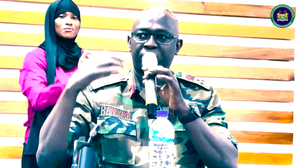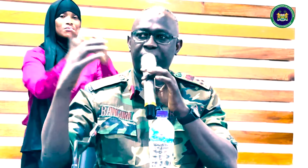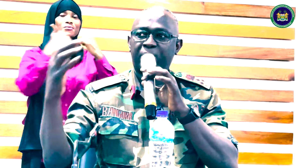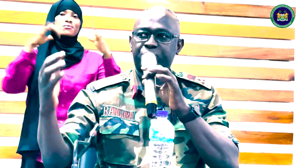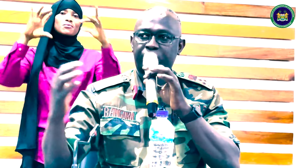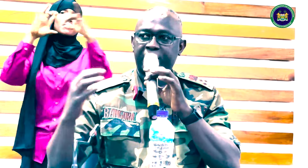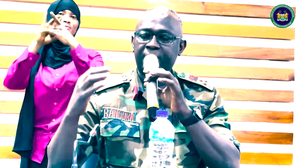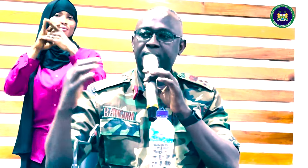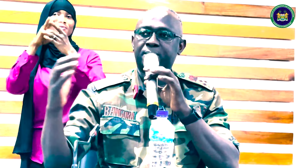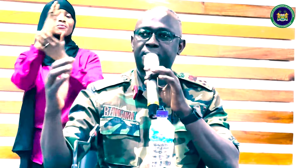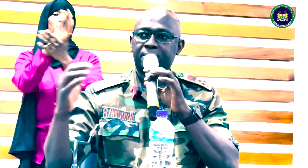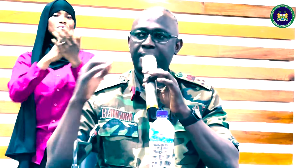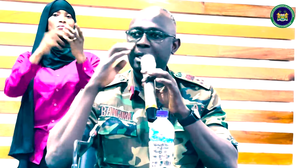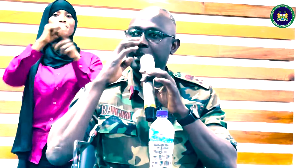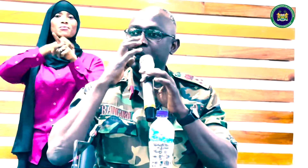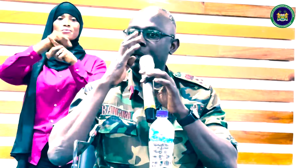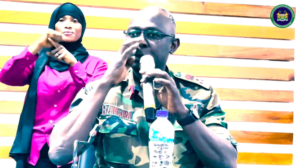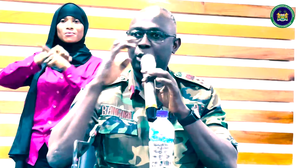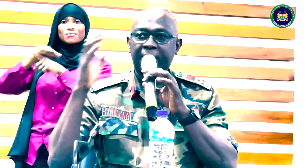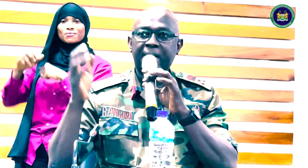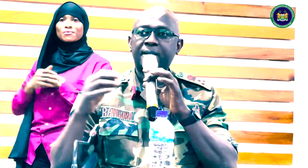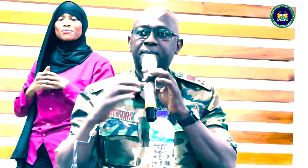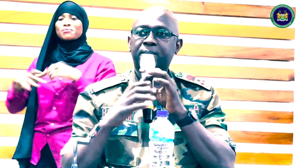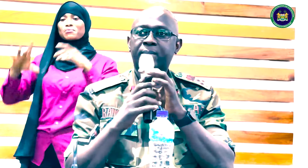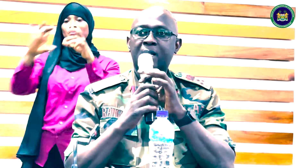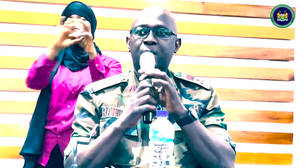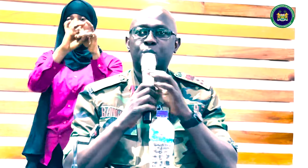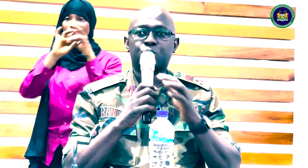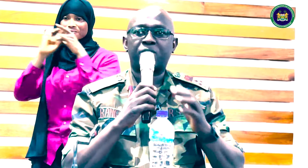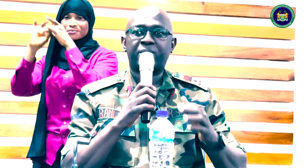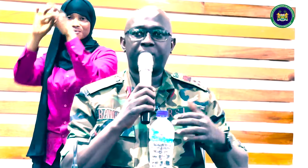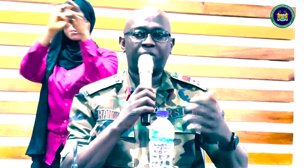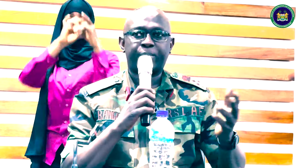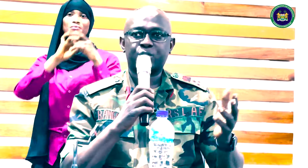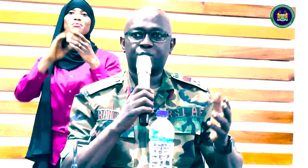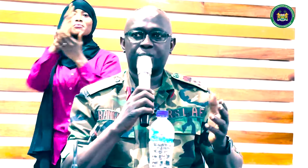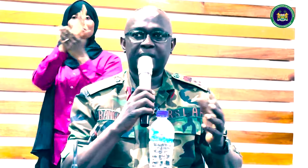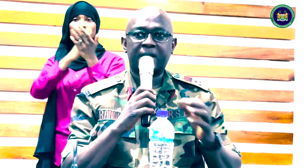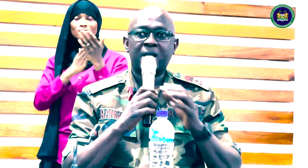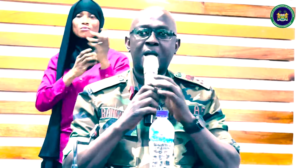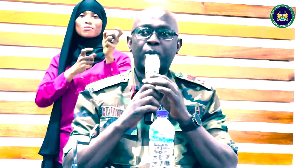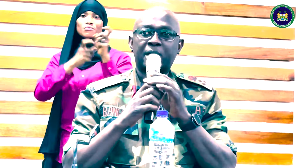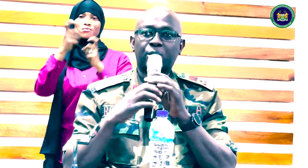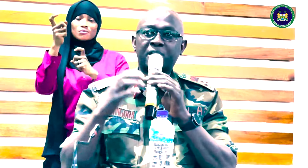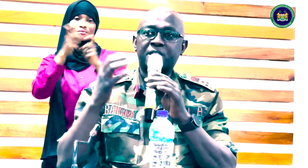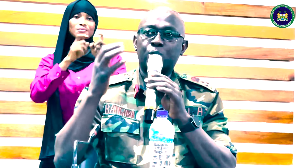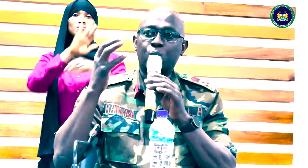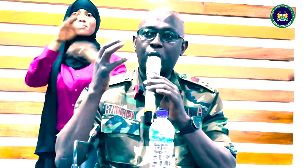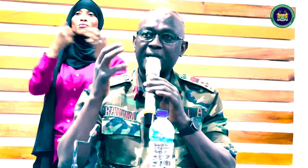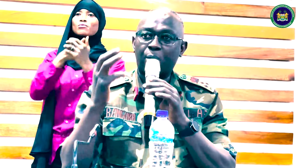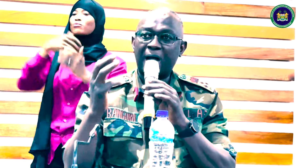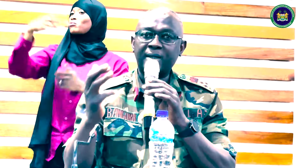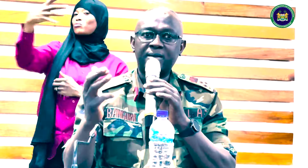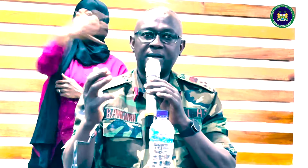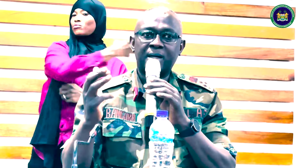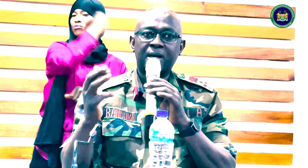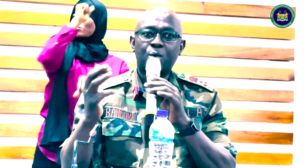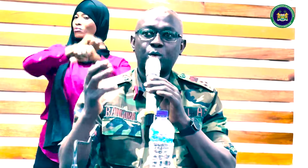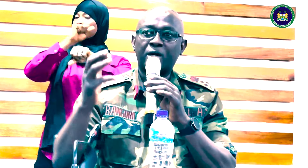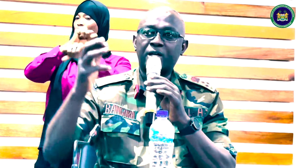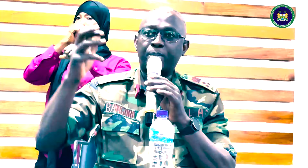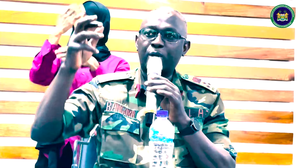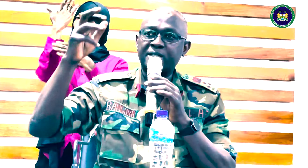join with do some form of training together, do some form of operations together. But they know they take who work on a one,